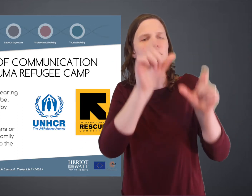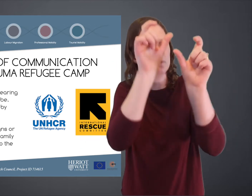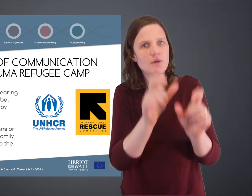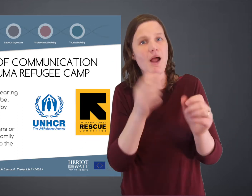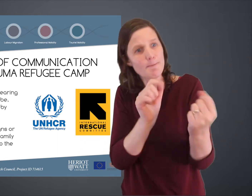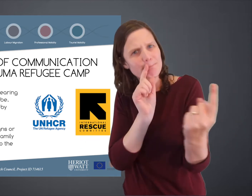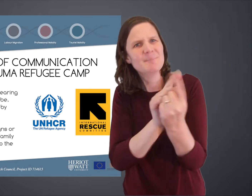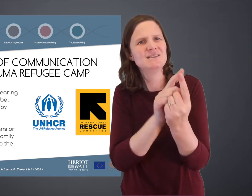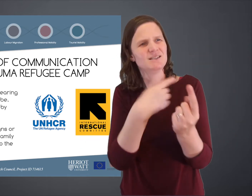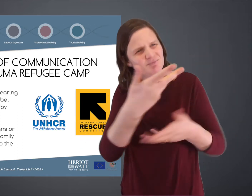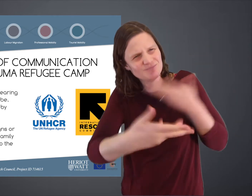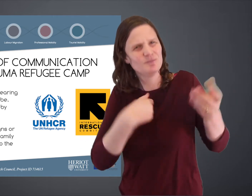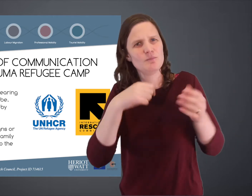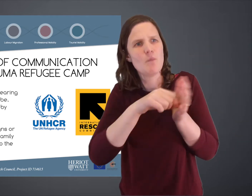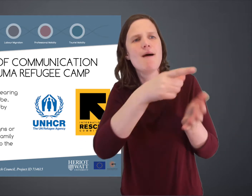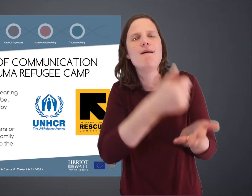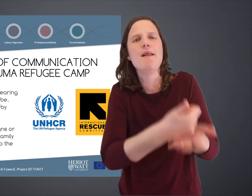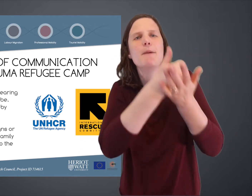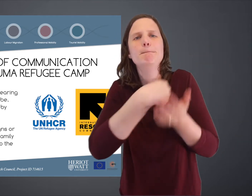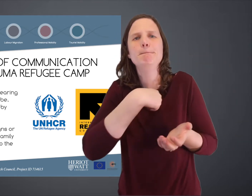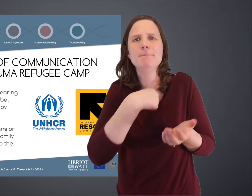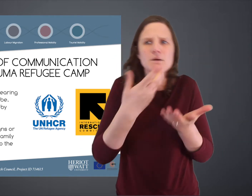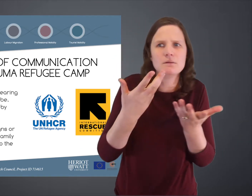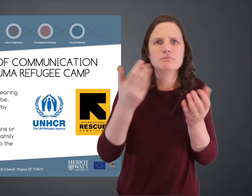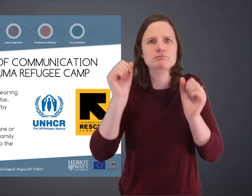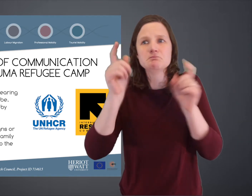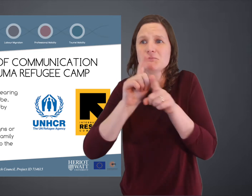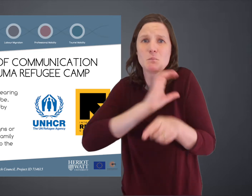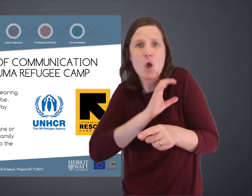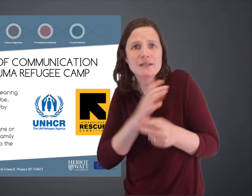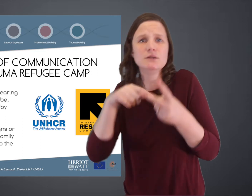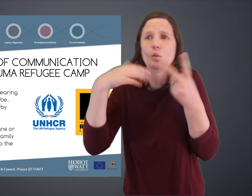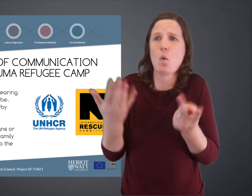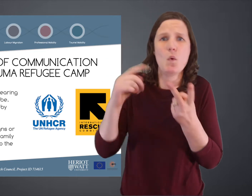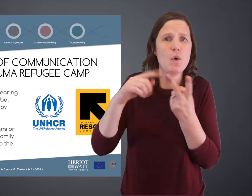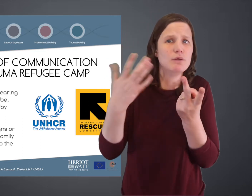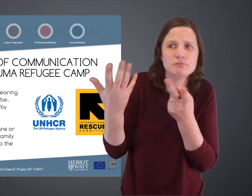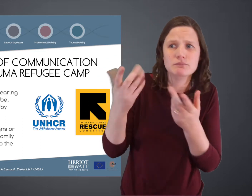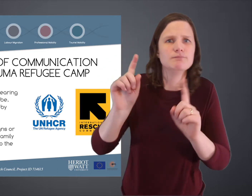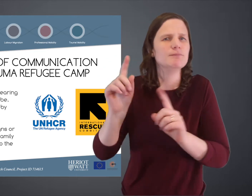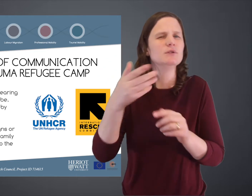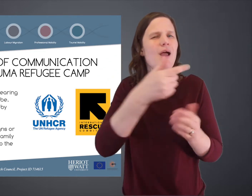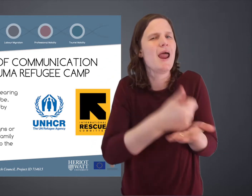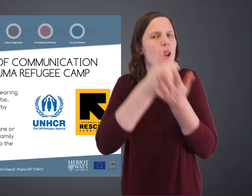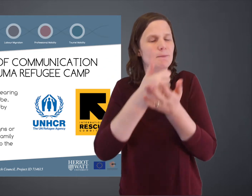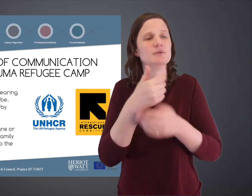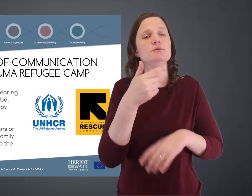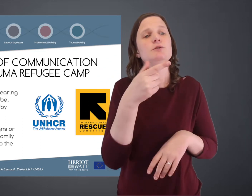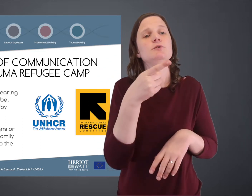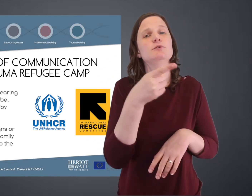meet a representative of the UN, describe their issue, and the UN staff member may help them to